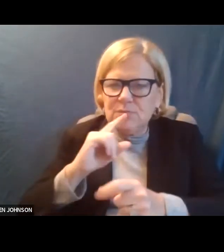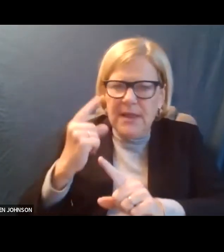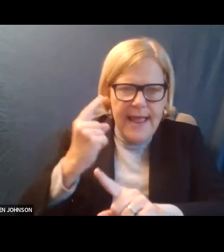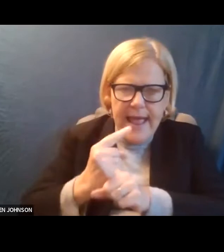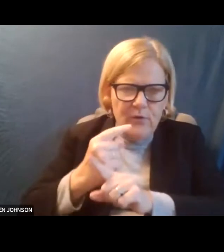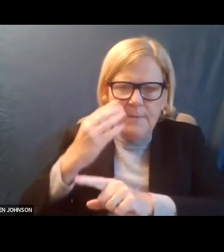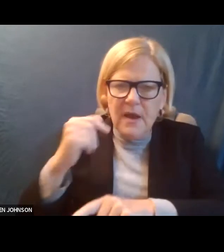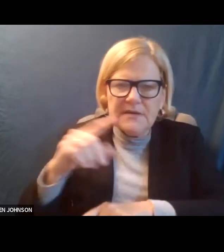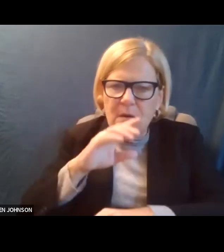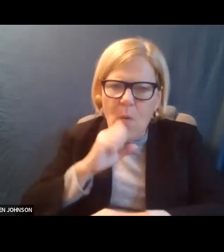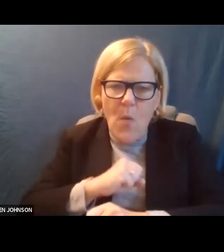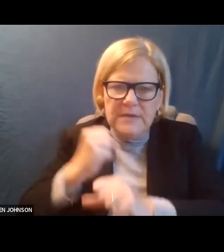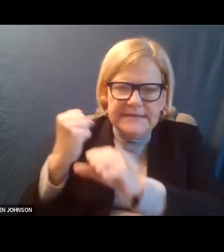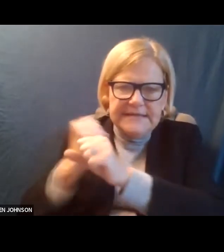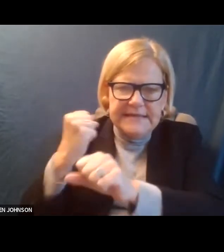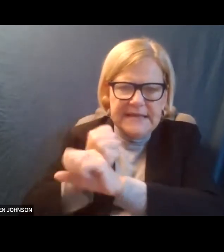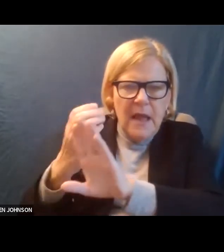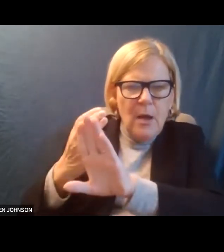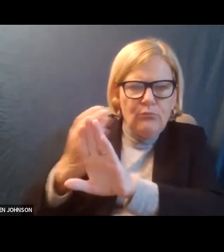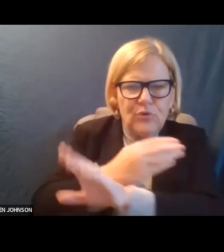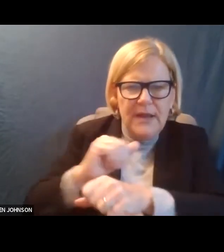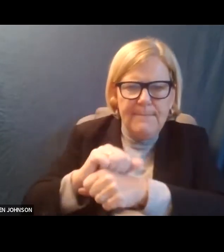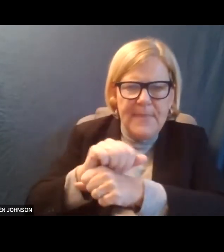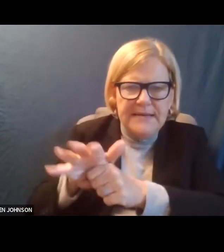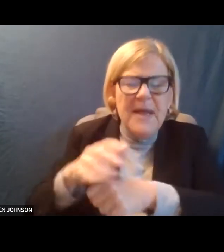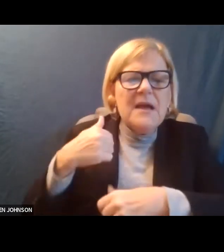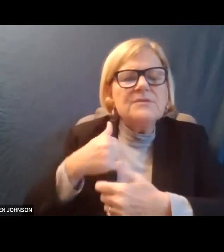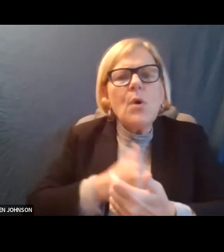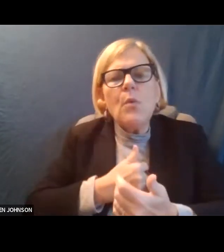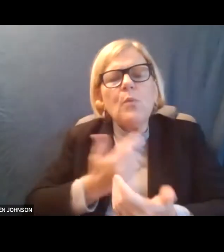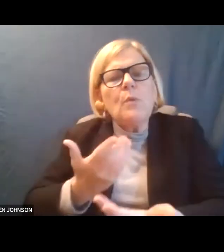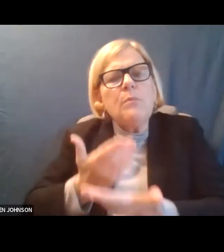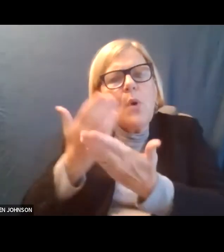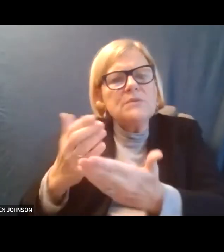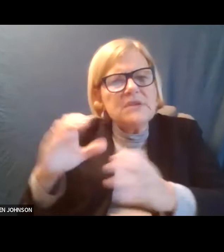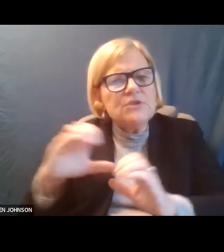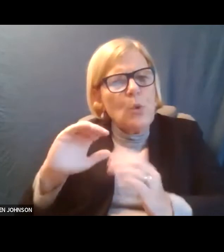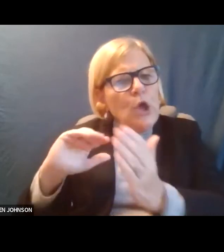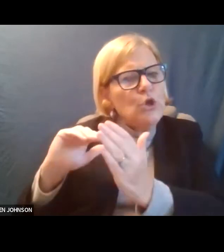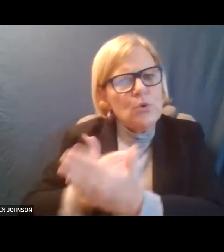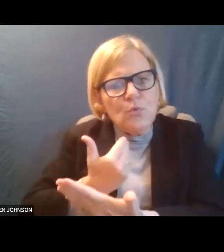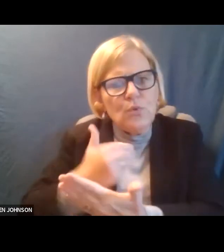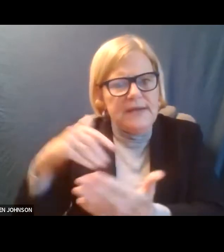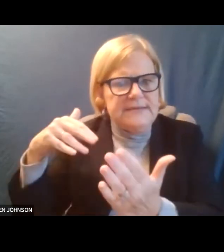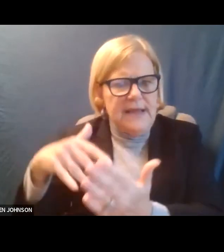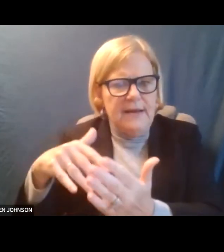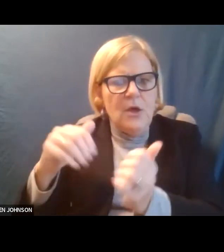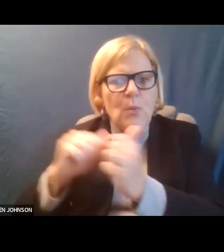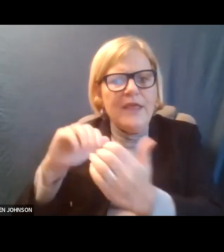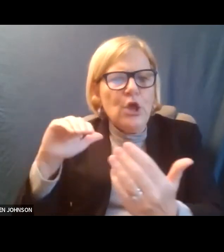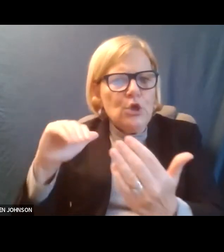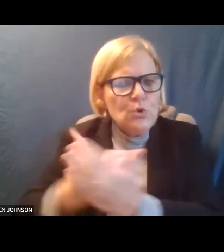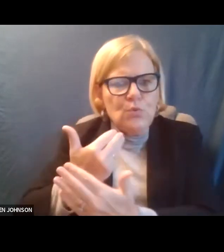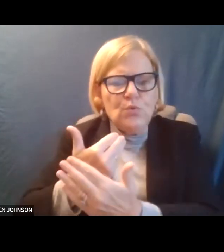because those are all statistics pre pandemic. So what we're proposing is to do a new study with the new